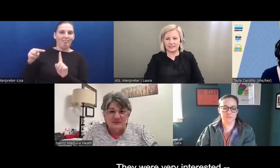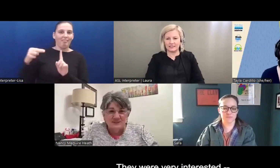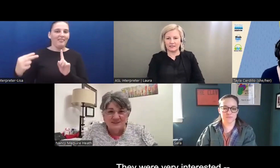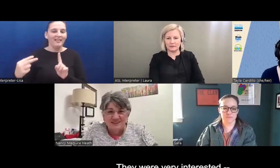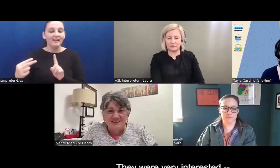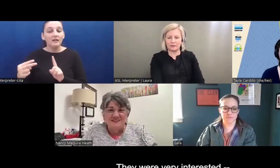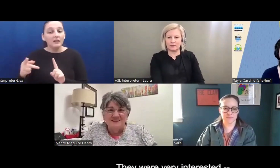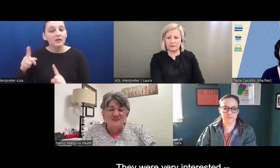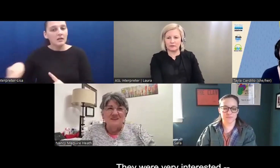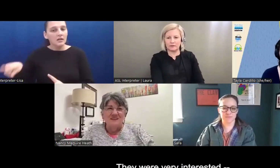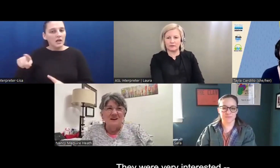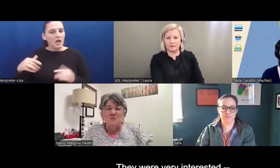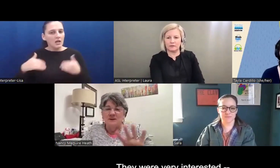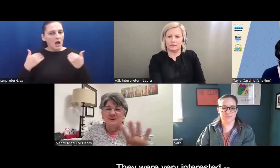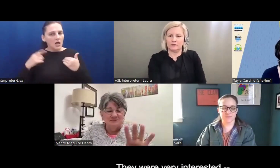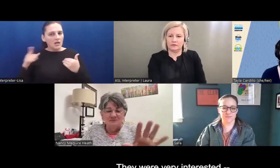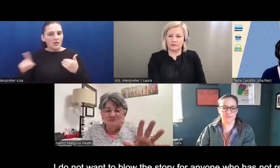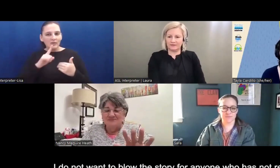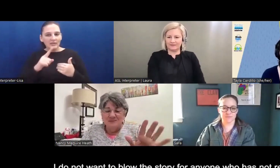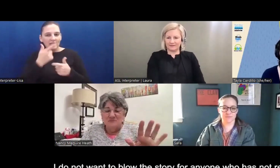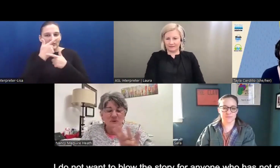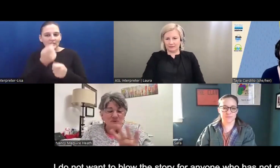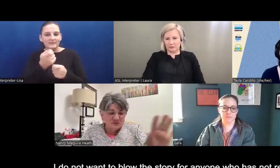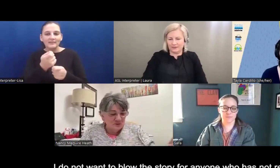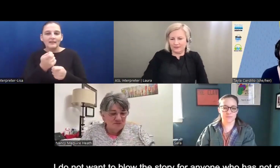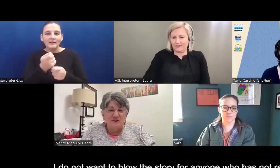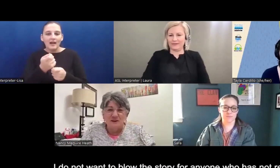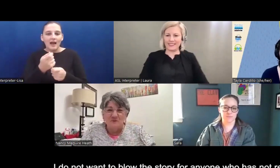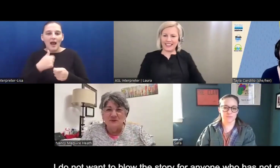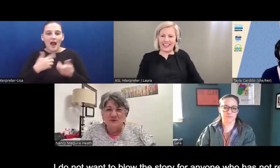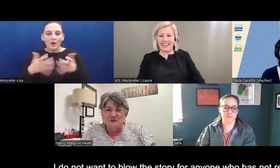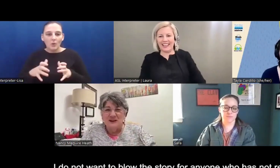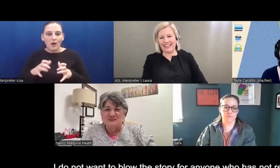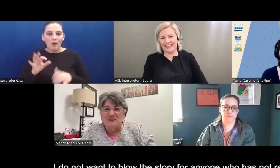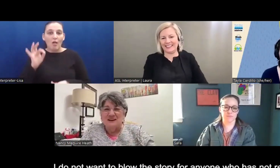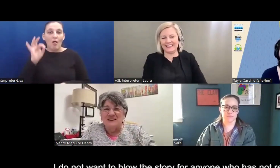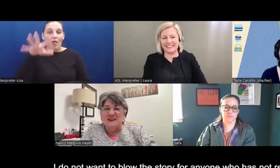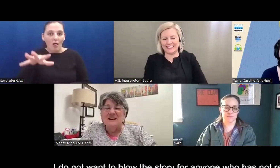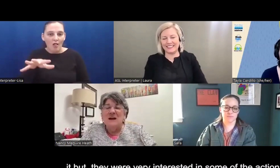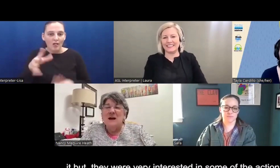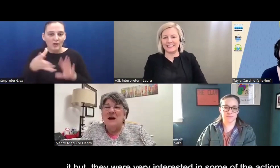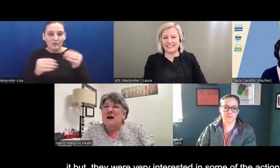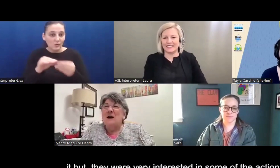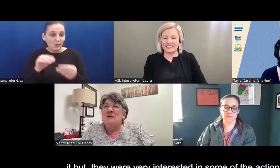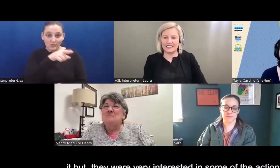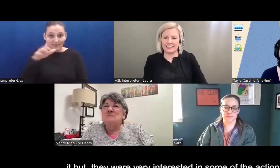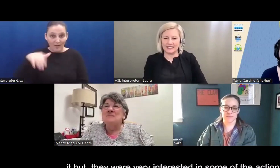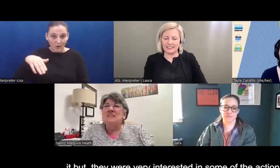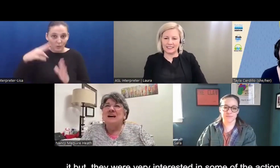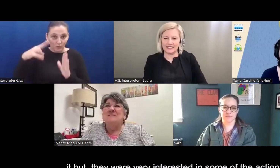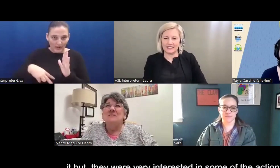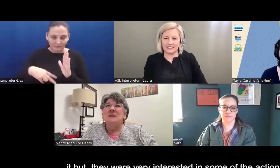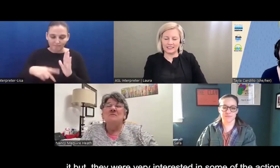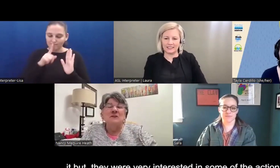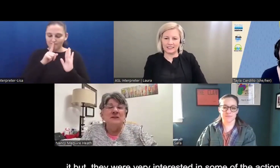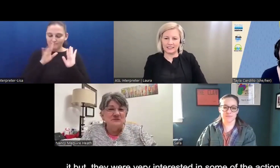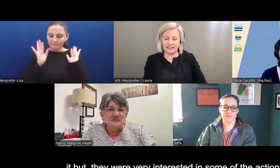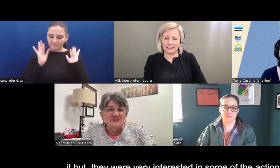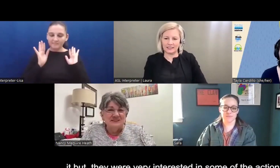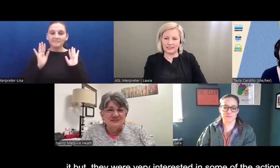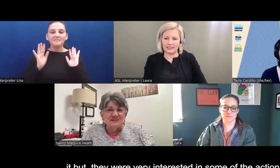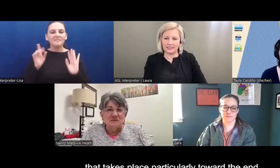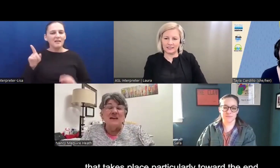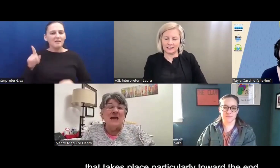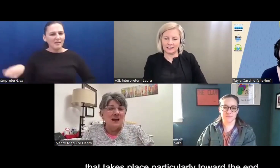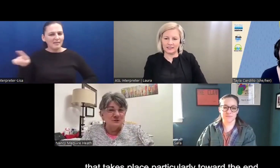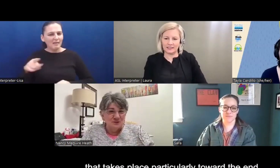interested in the, I don't want to blow the story for anyone who hasn't read it yet. Um, uh, but they were very interested